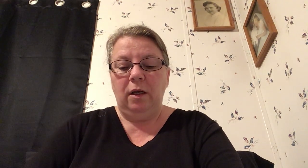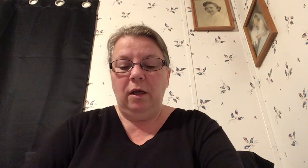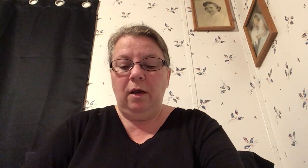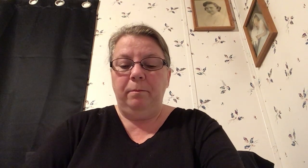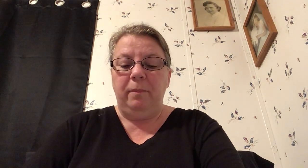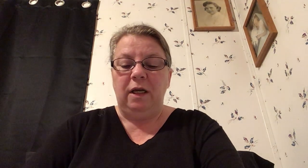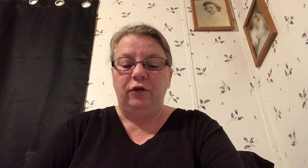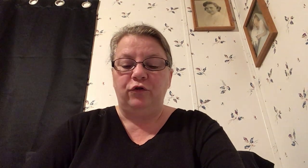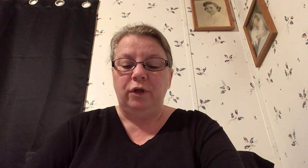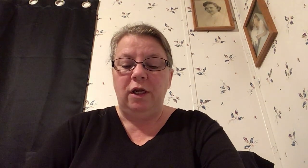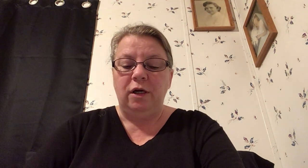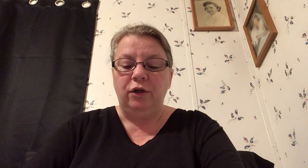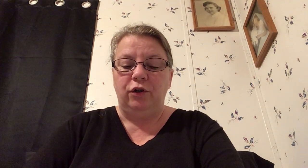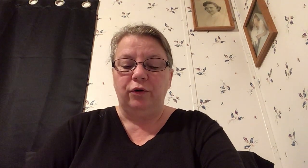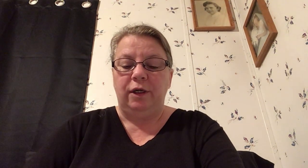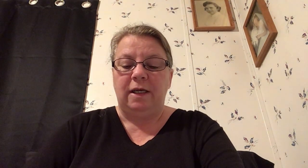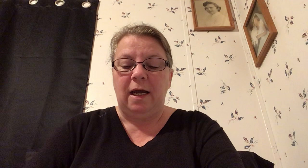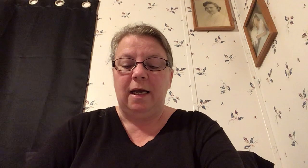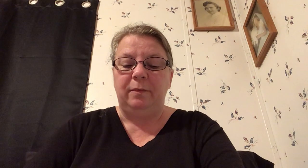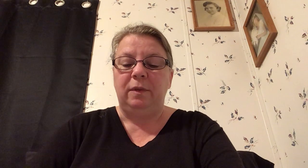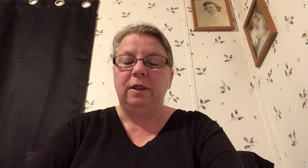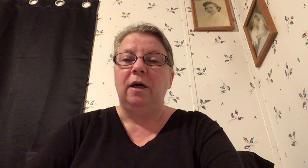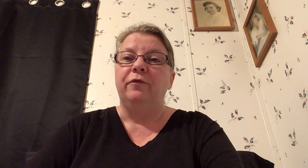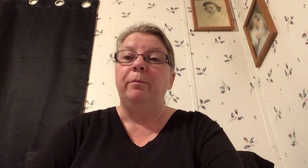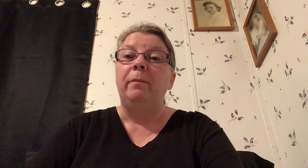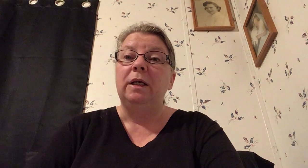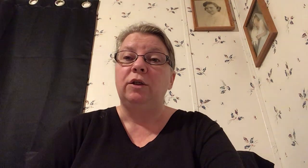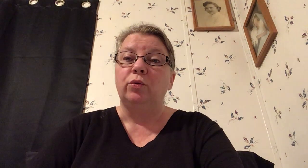ministry during times of misery